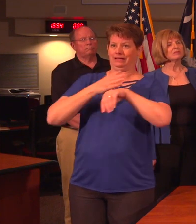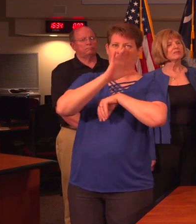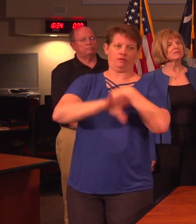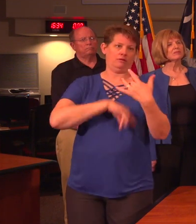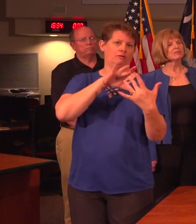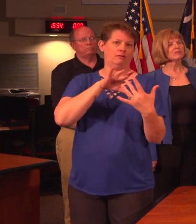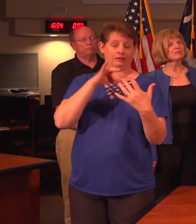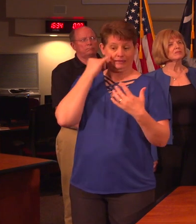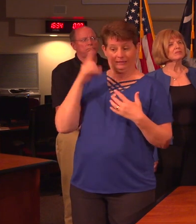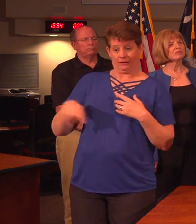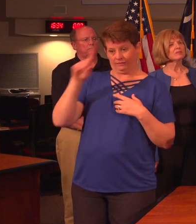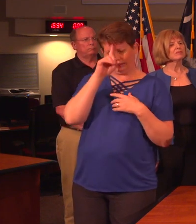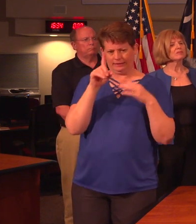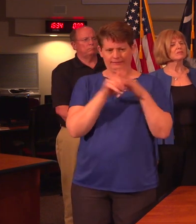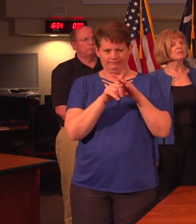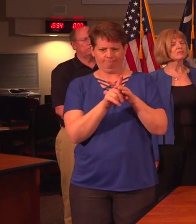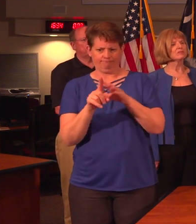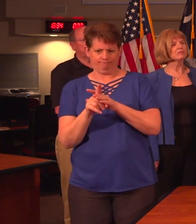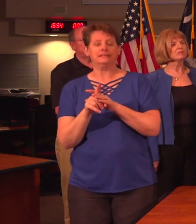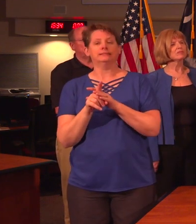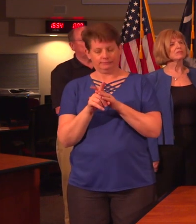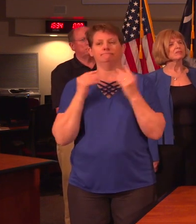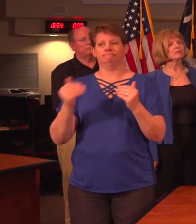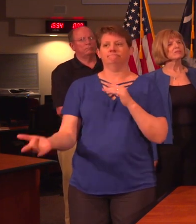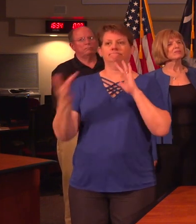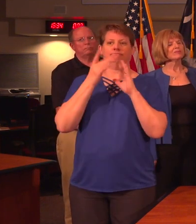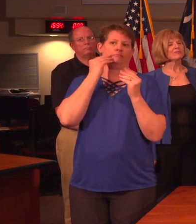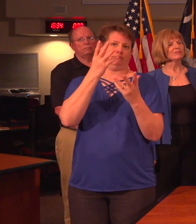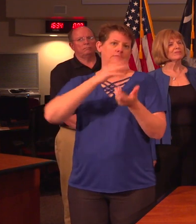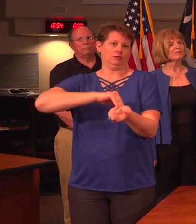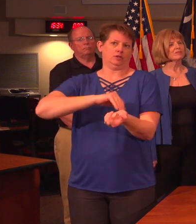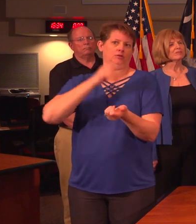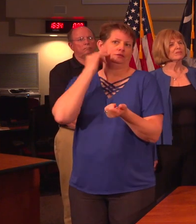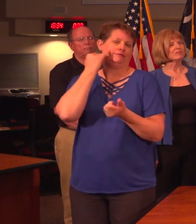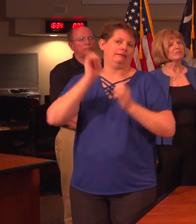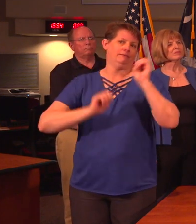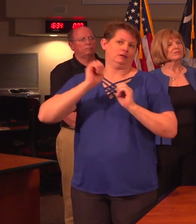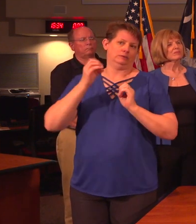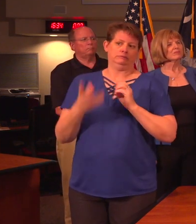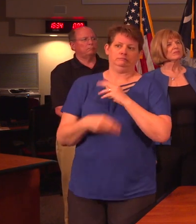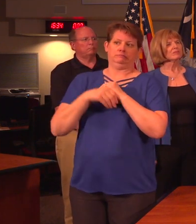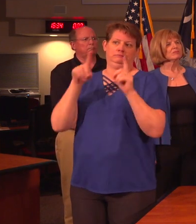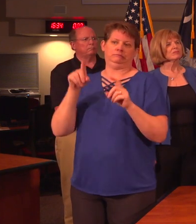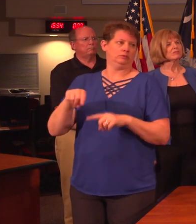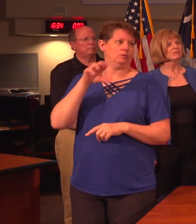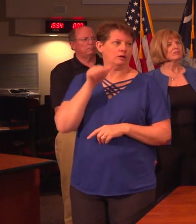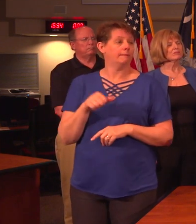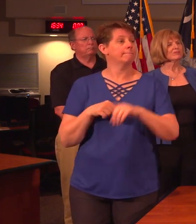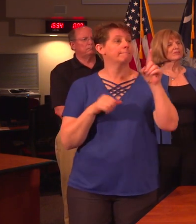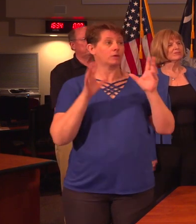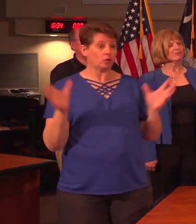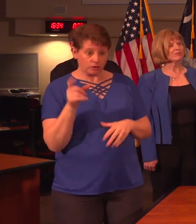and should they develop consistent symptoms to report that to their health care providers to see if evaluation and additional testing is indicated. Are you all